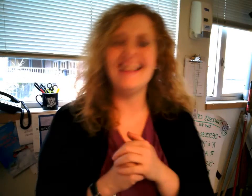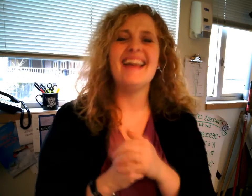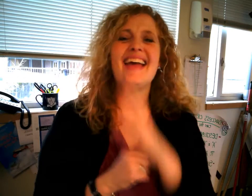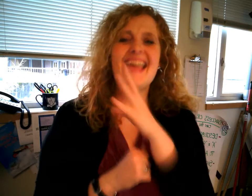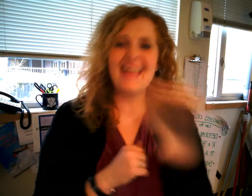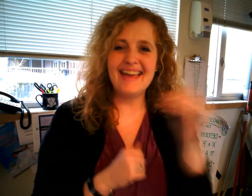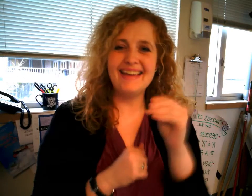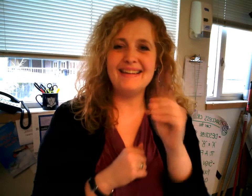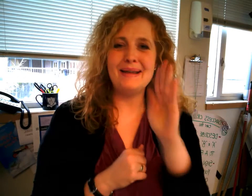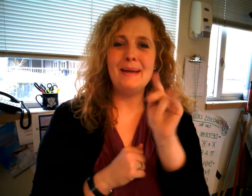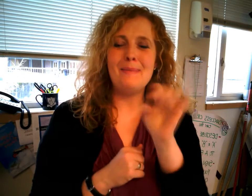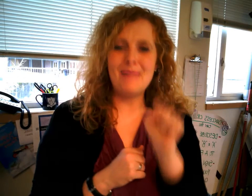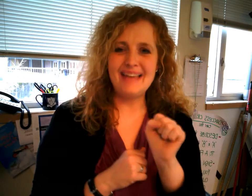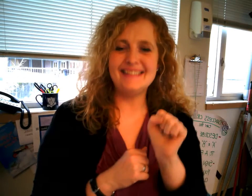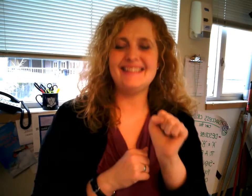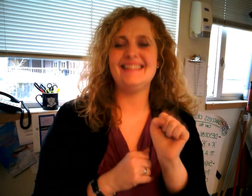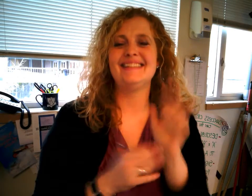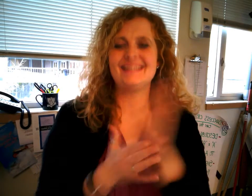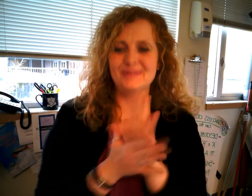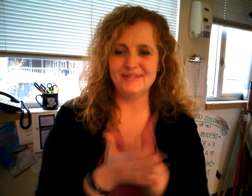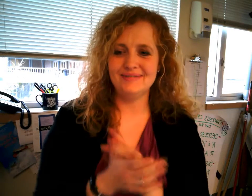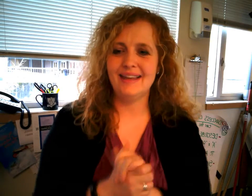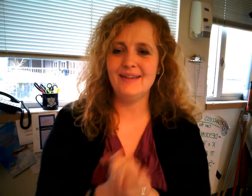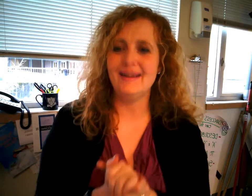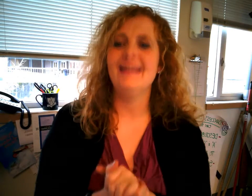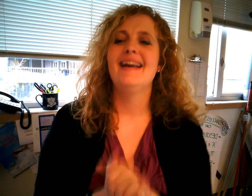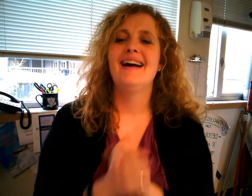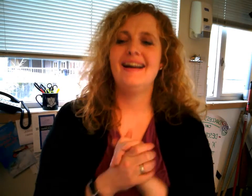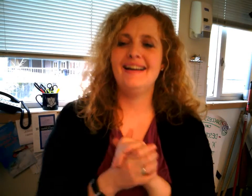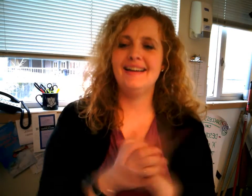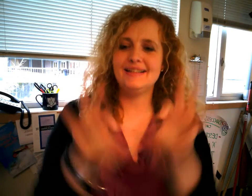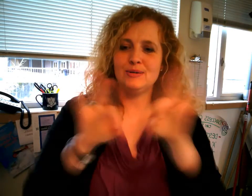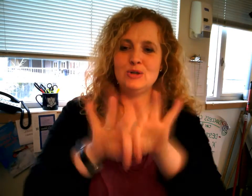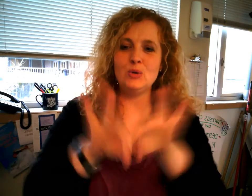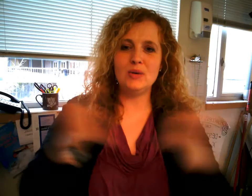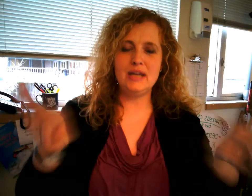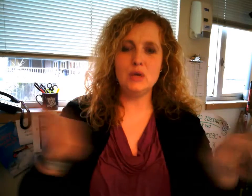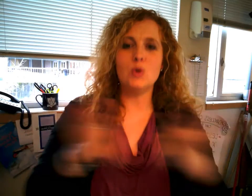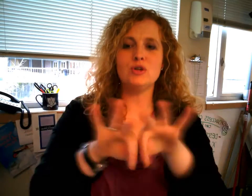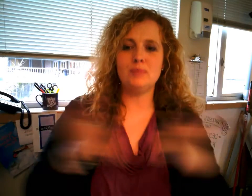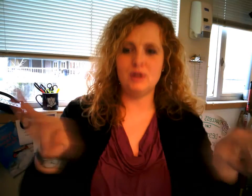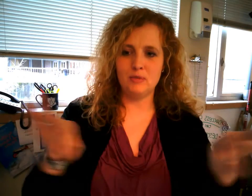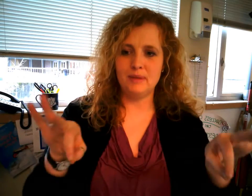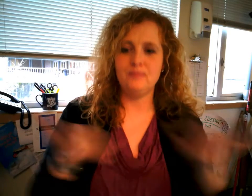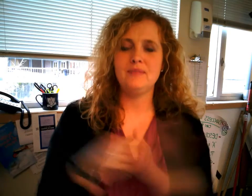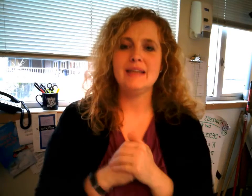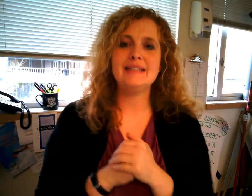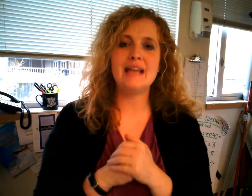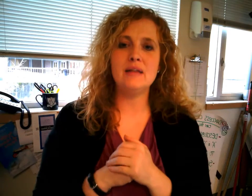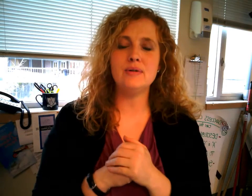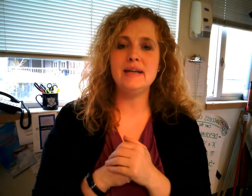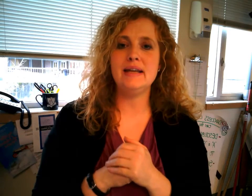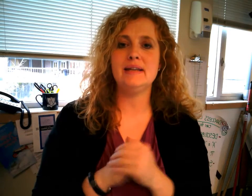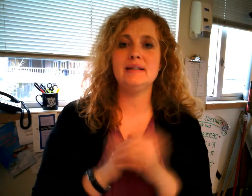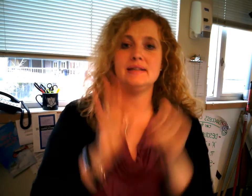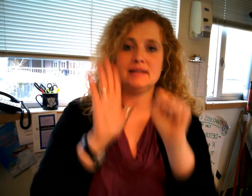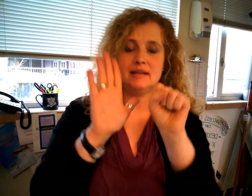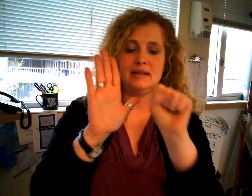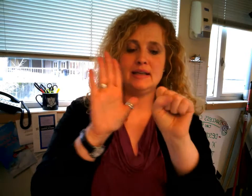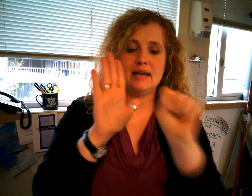and Bates school anyway so degree or diploma salary is at